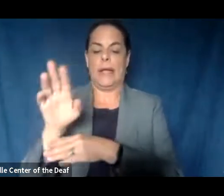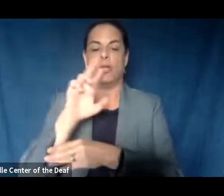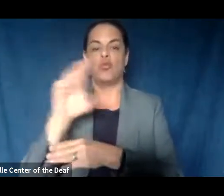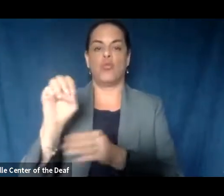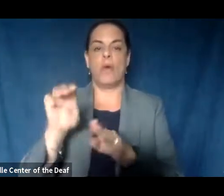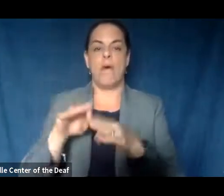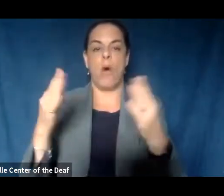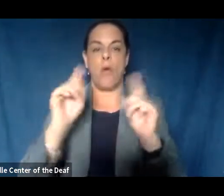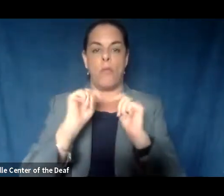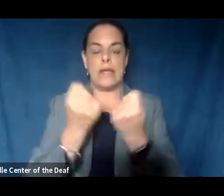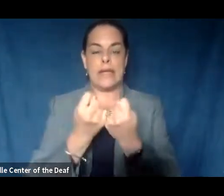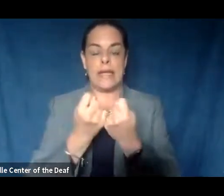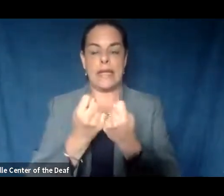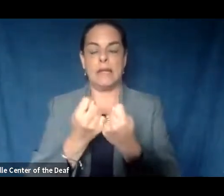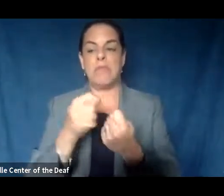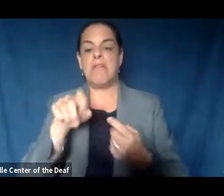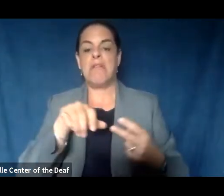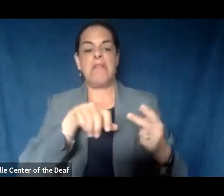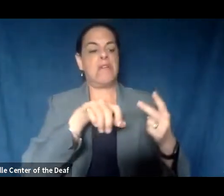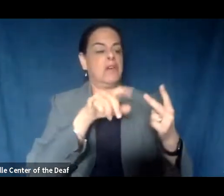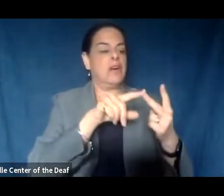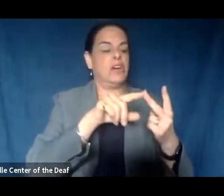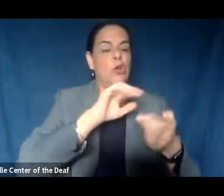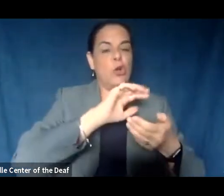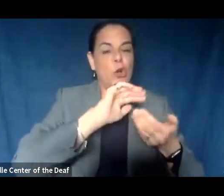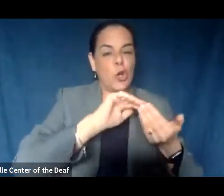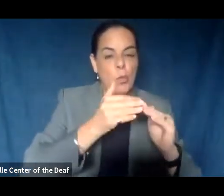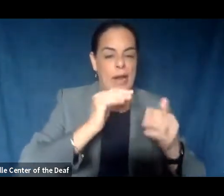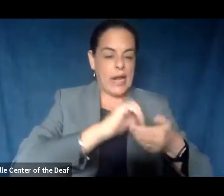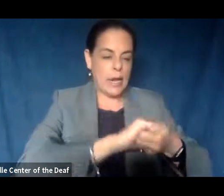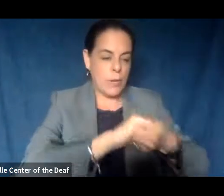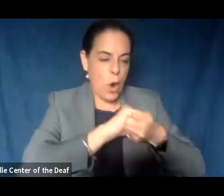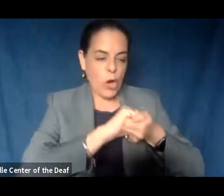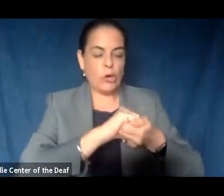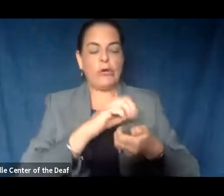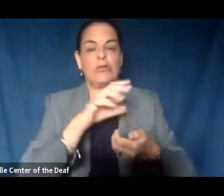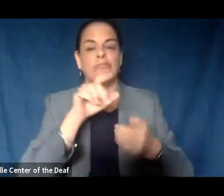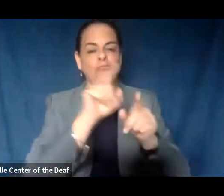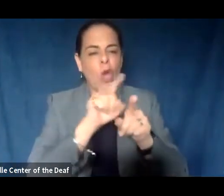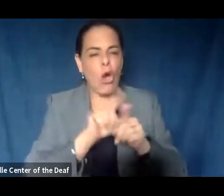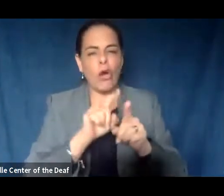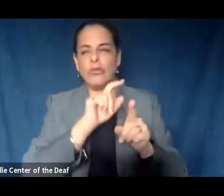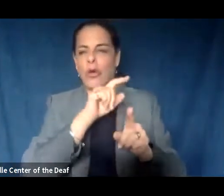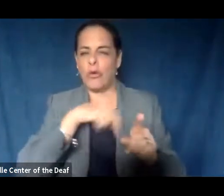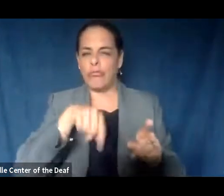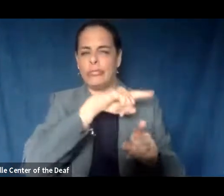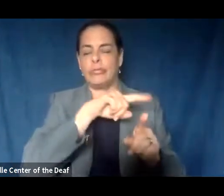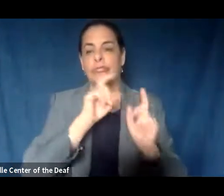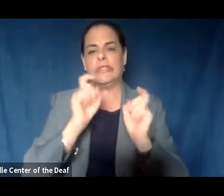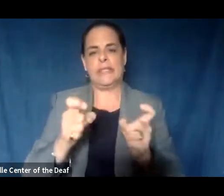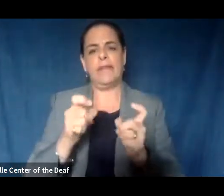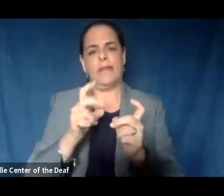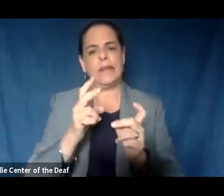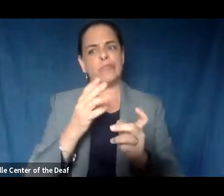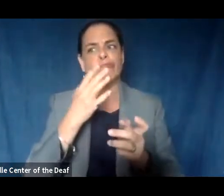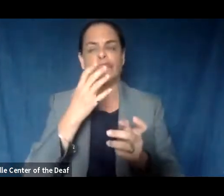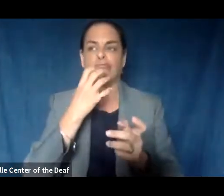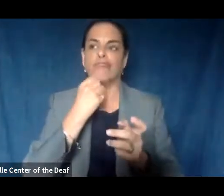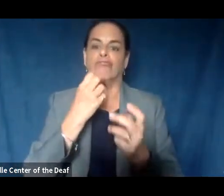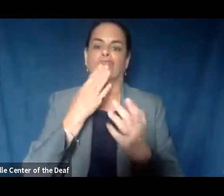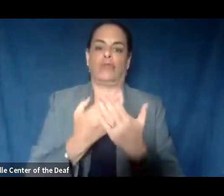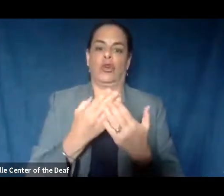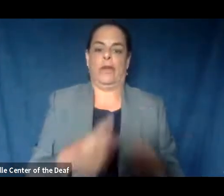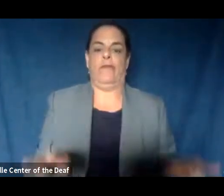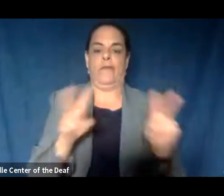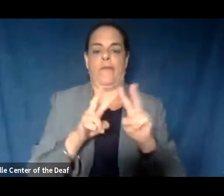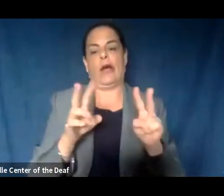constituent services team, and our community partners, who are also providing valuable assistance as it relates to answering reopening